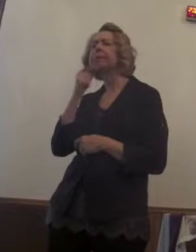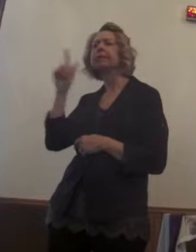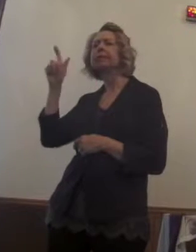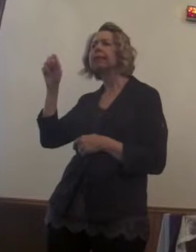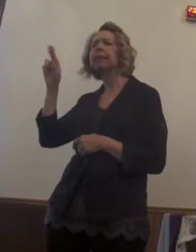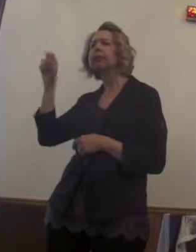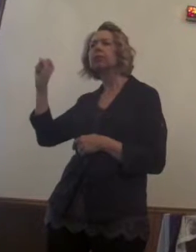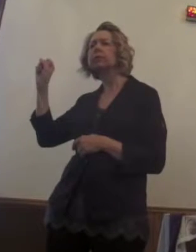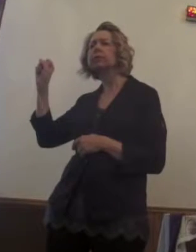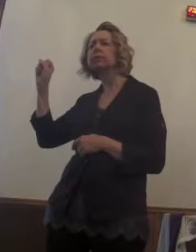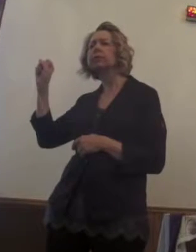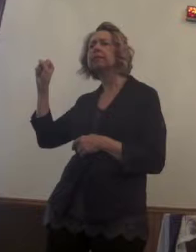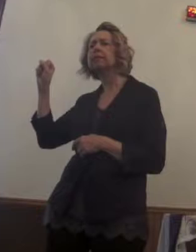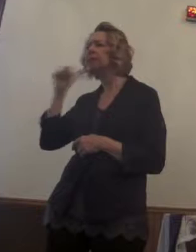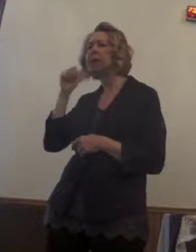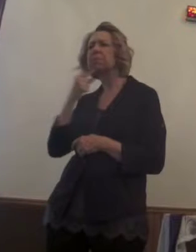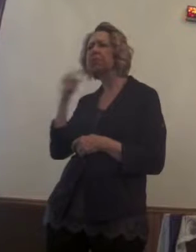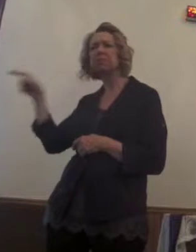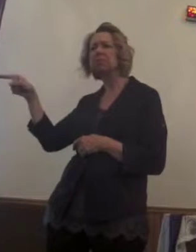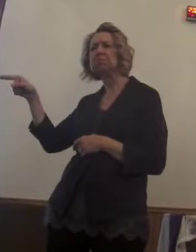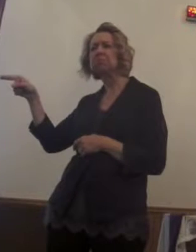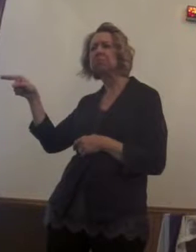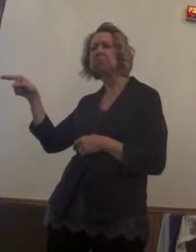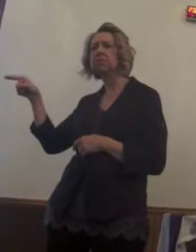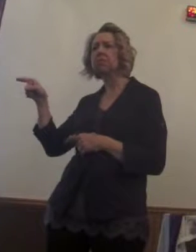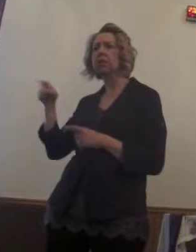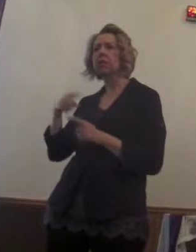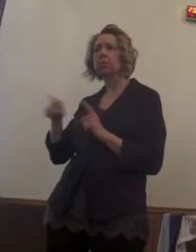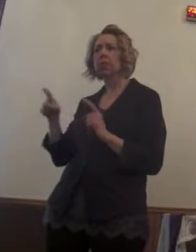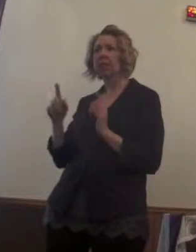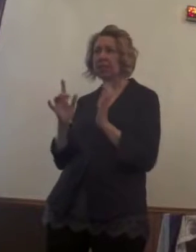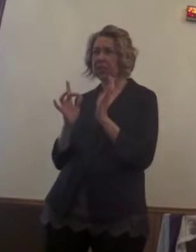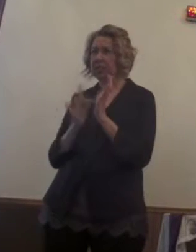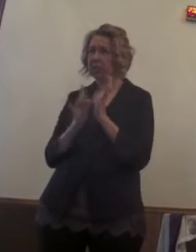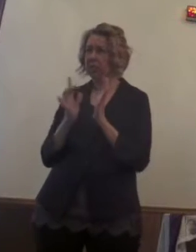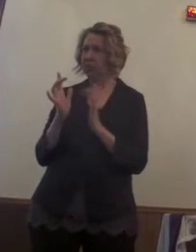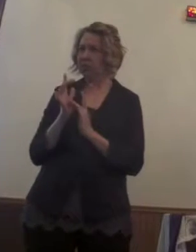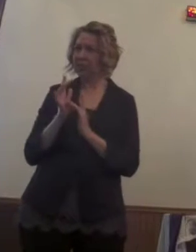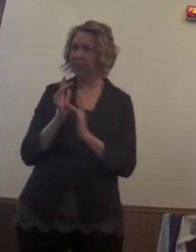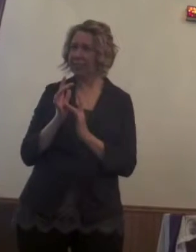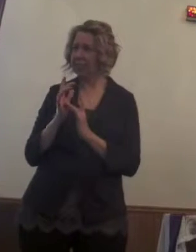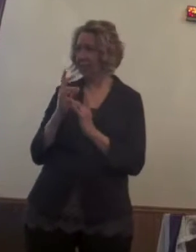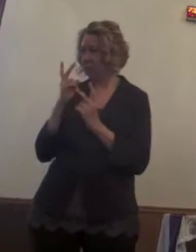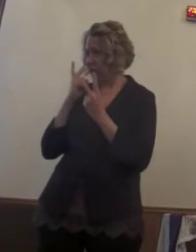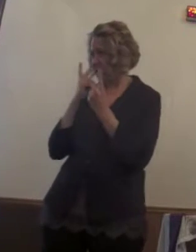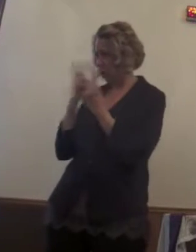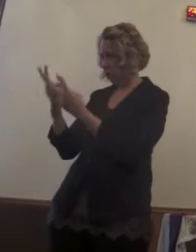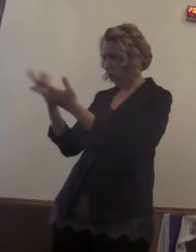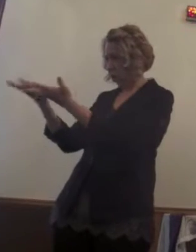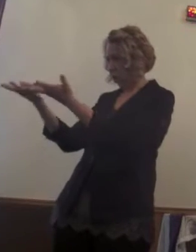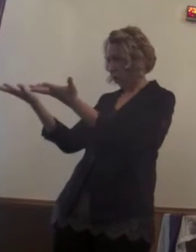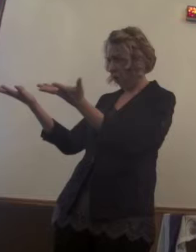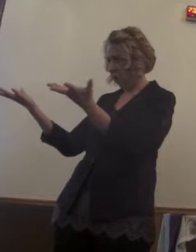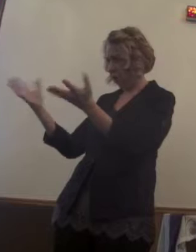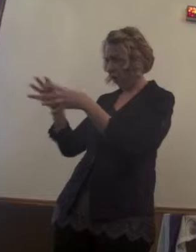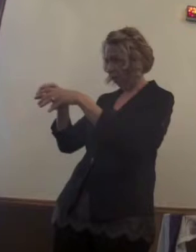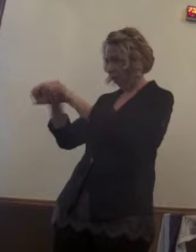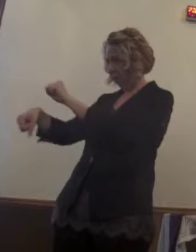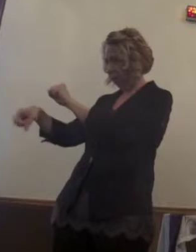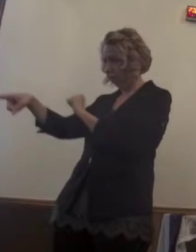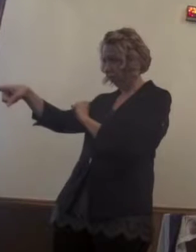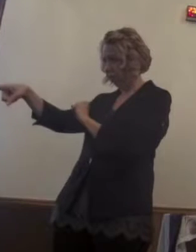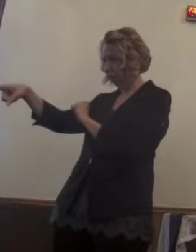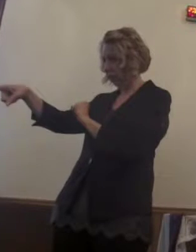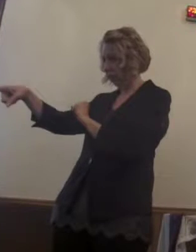or the passing of Lazarus, but he was beating himself up in guilt by taking over what was going on.